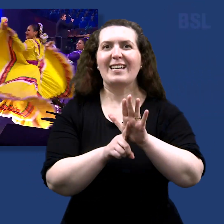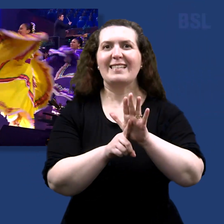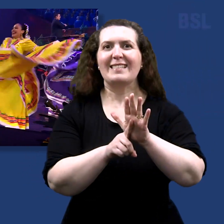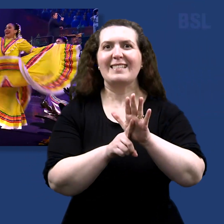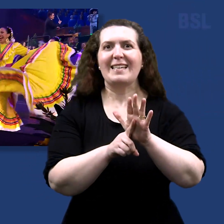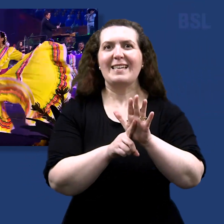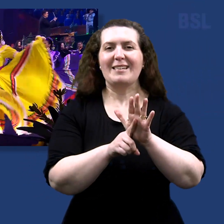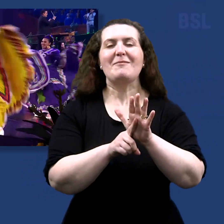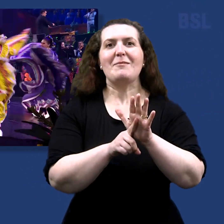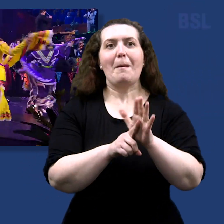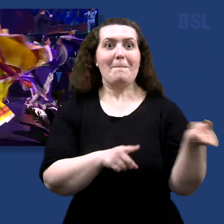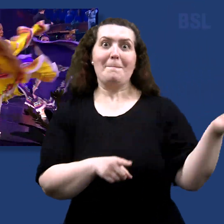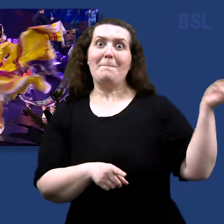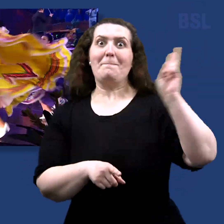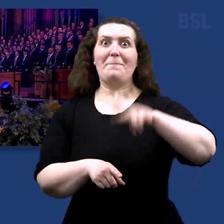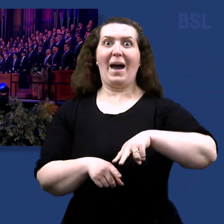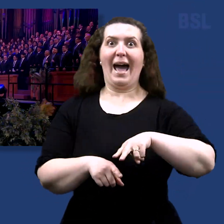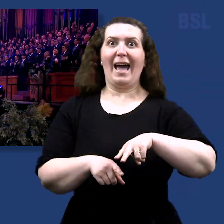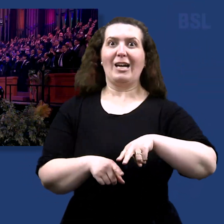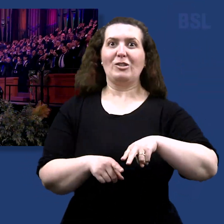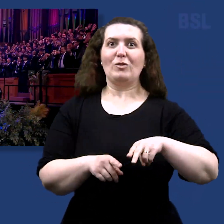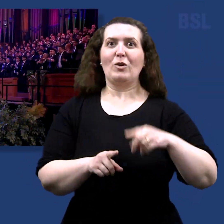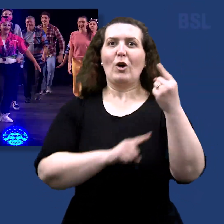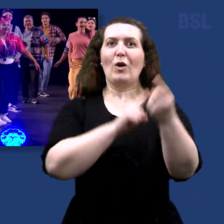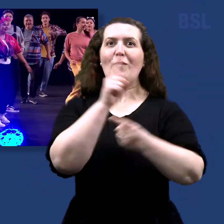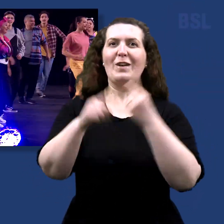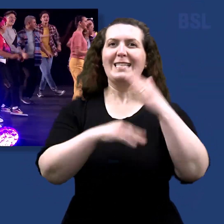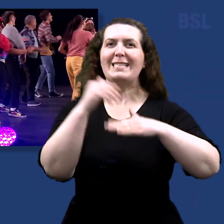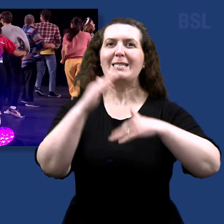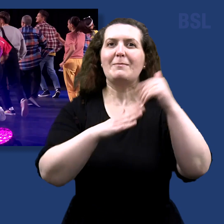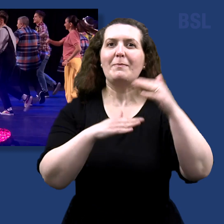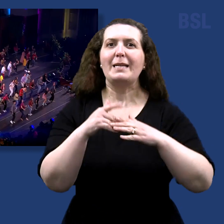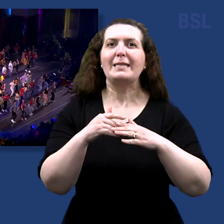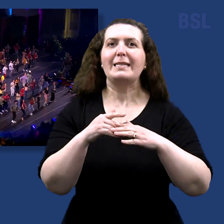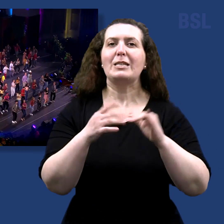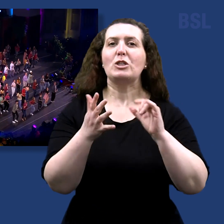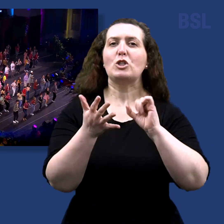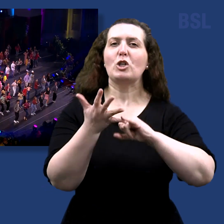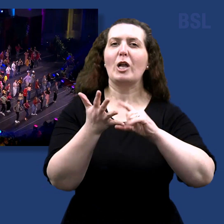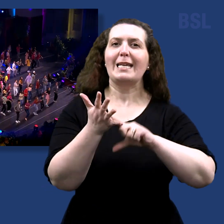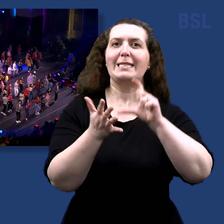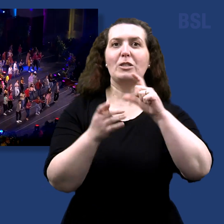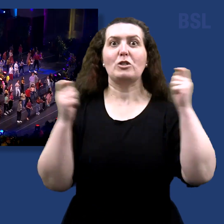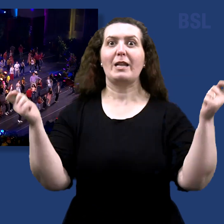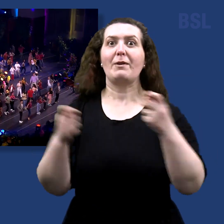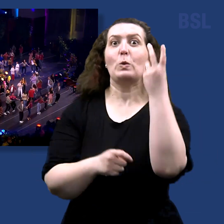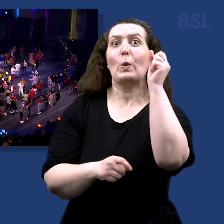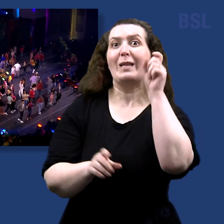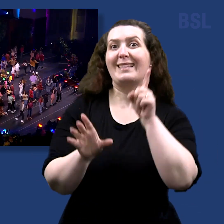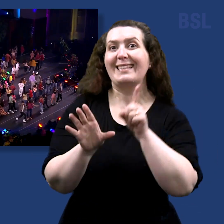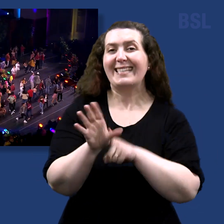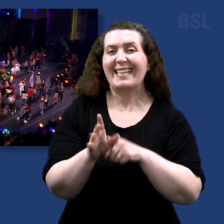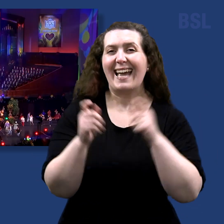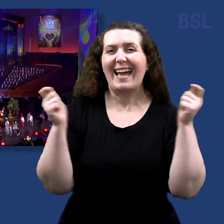Light of the Nations, returned to the conference center in Salt Lake City to celebrate its 20th anniversary, bringing music,